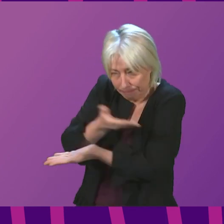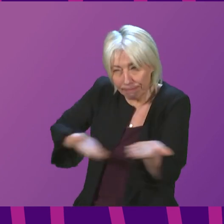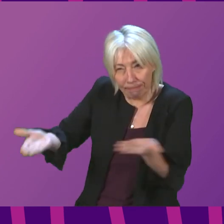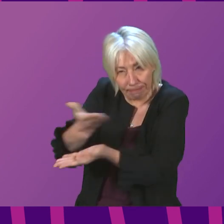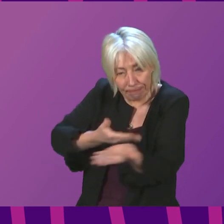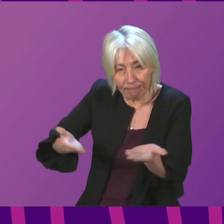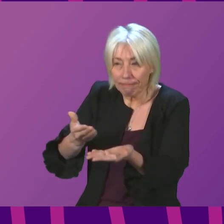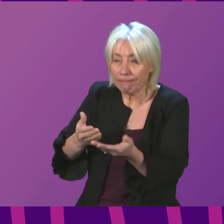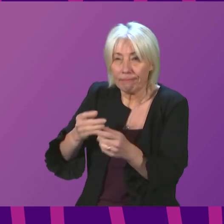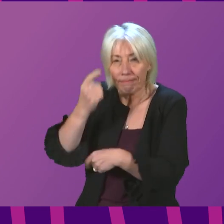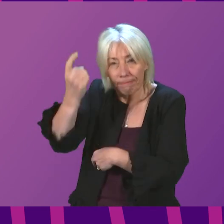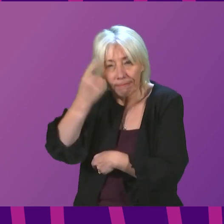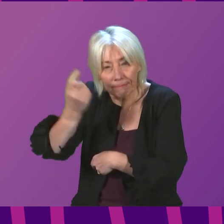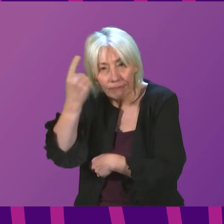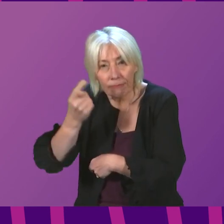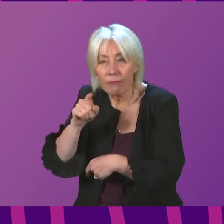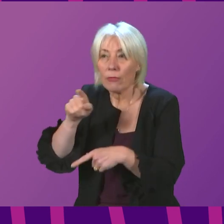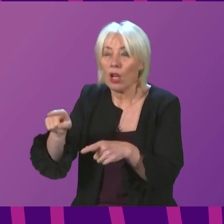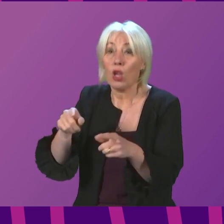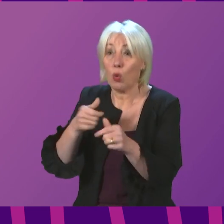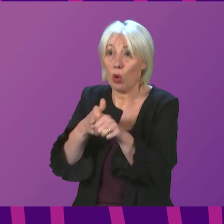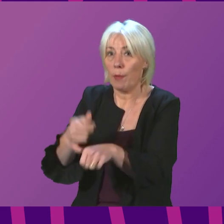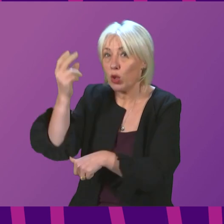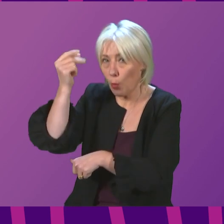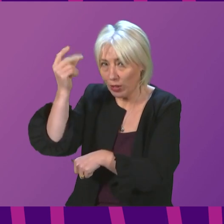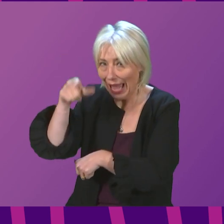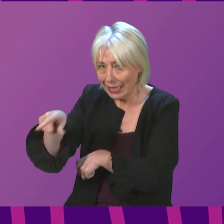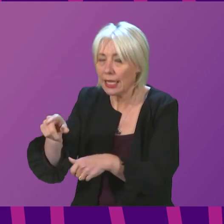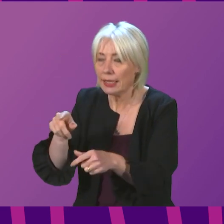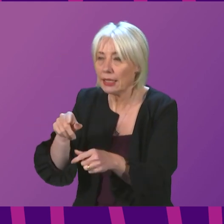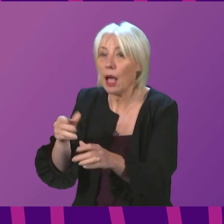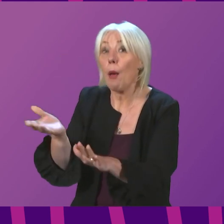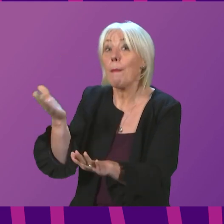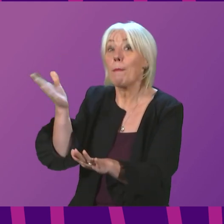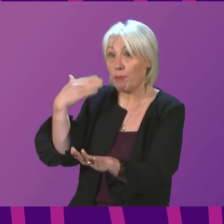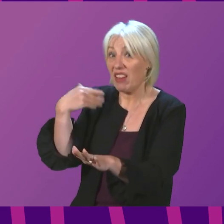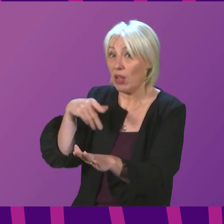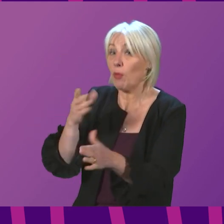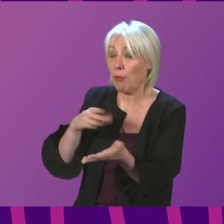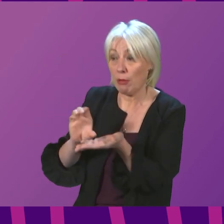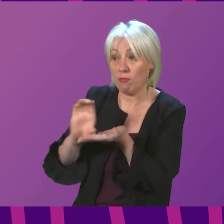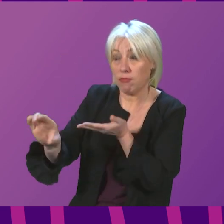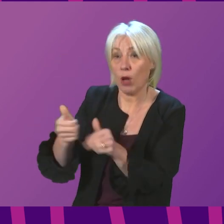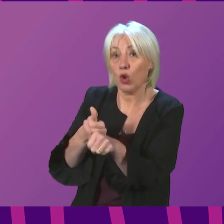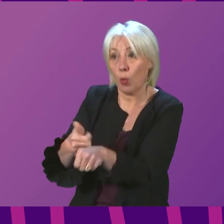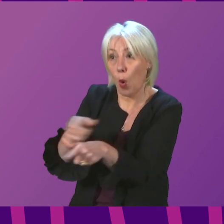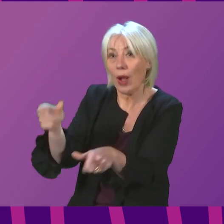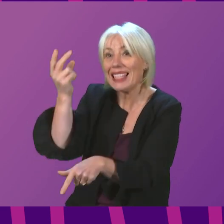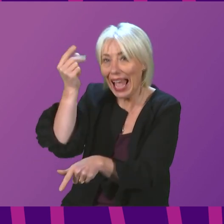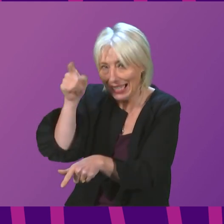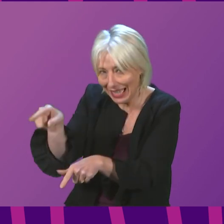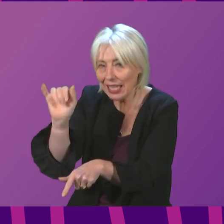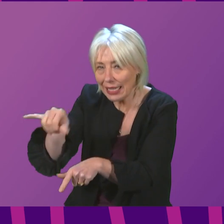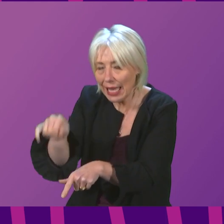will include considering support for the taxi sector. We have previously provided support for the taxi sector, but we know they are